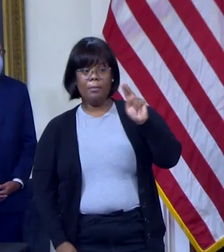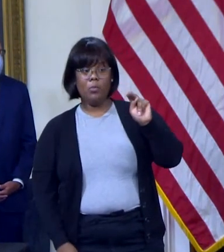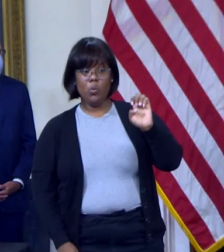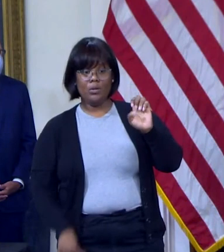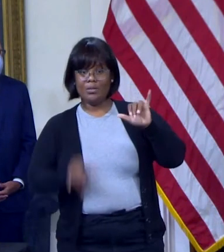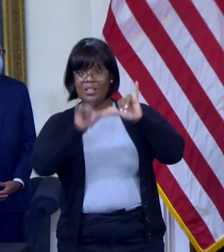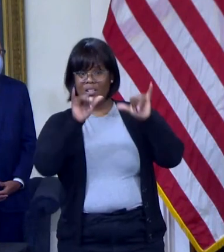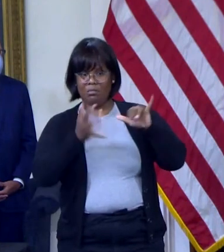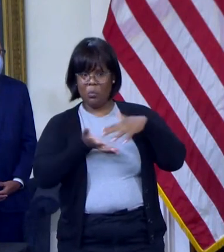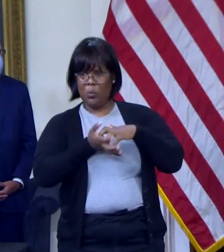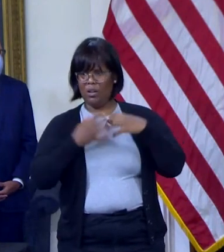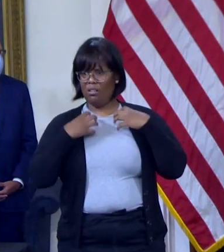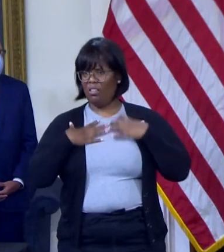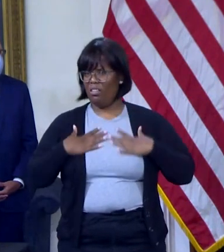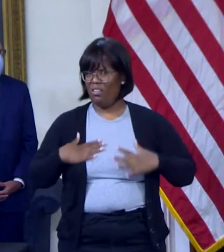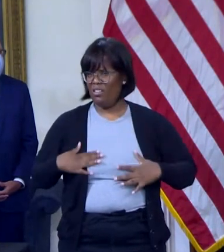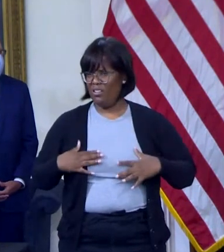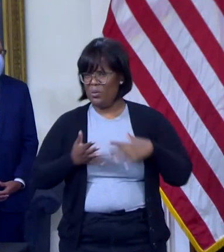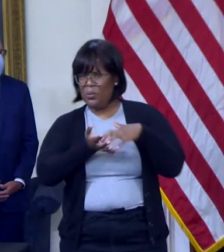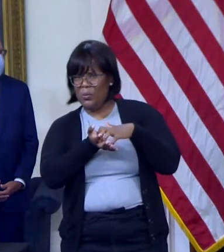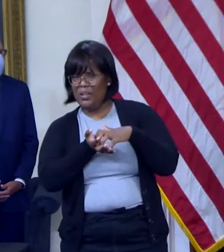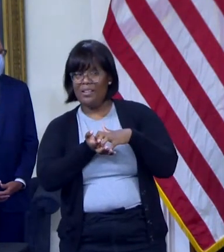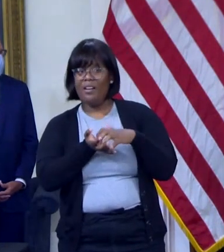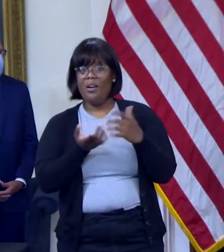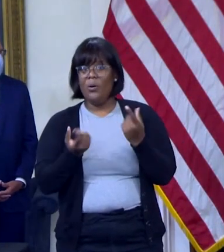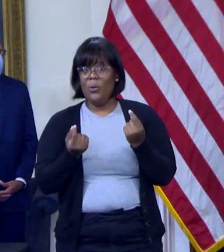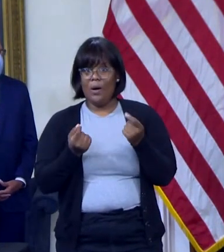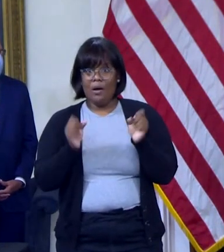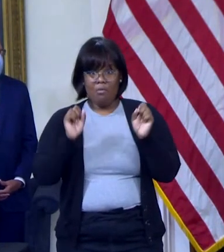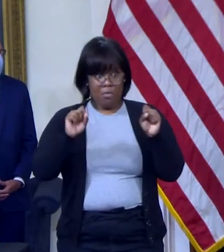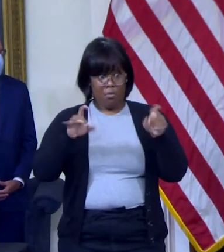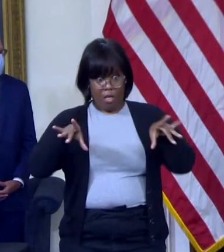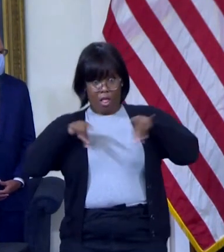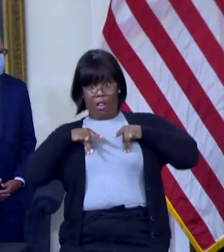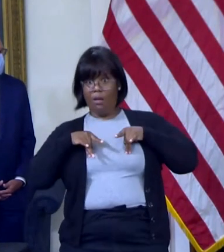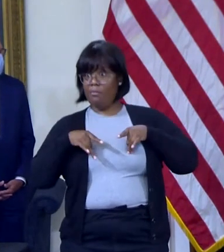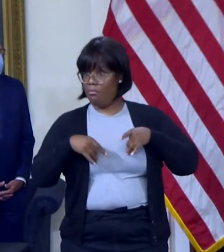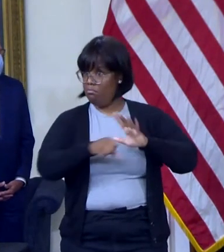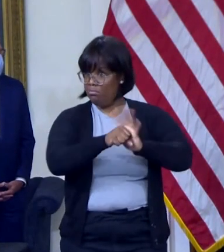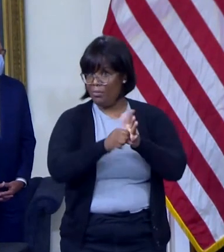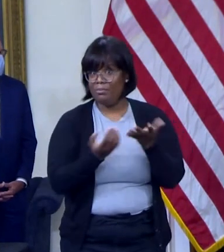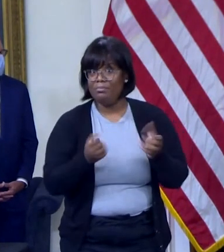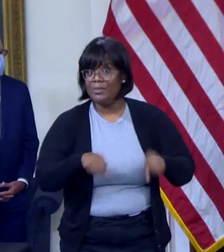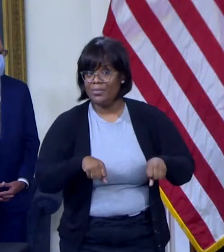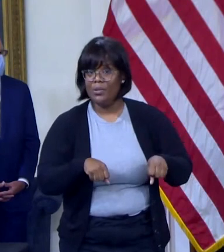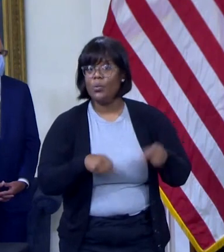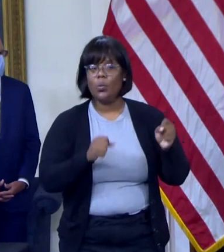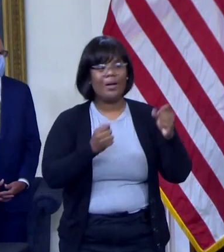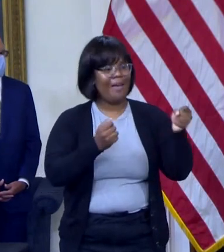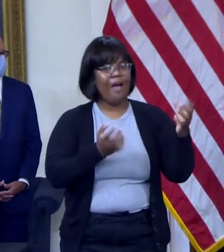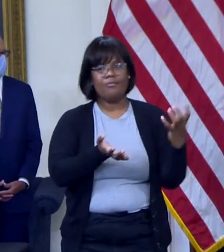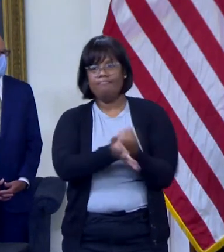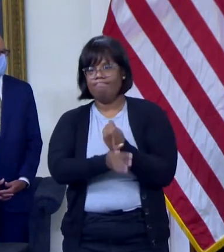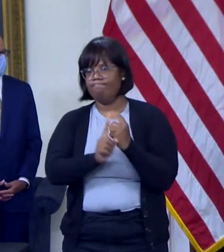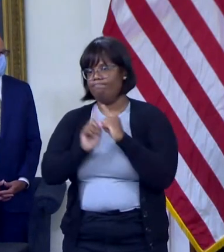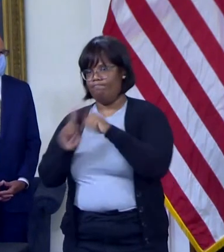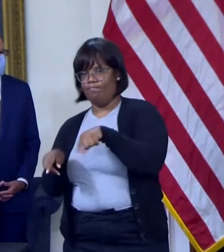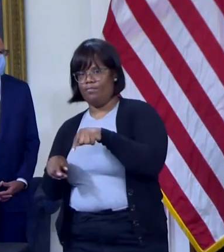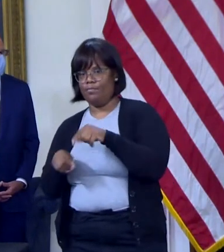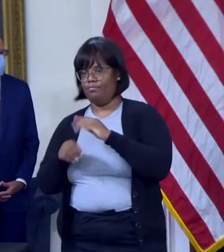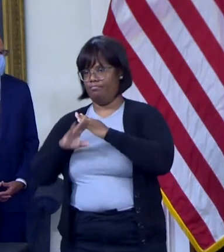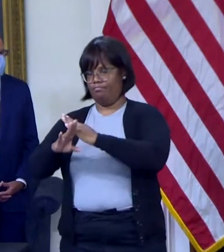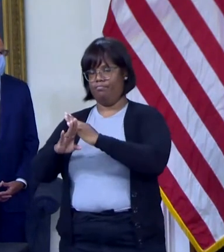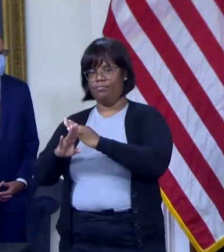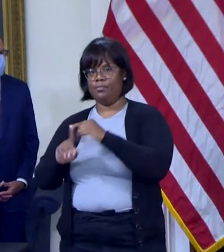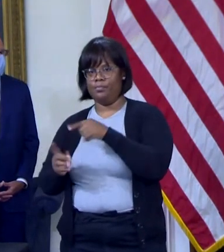compromise, who have been exposed to COVID cases in order to prevent them from getting COVID. This is a